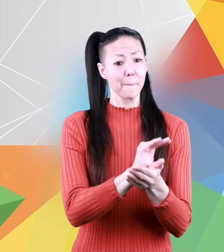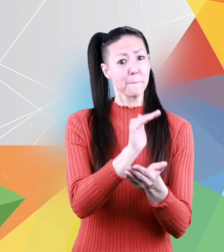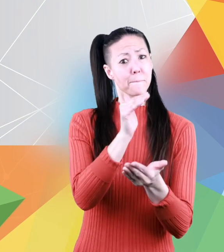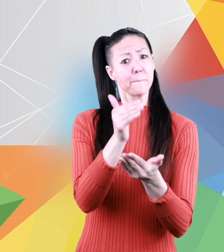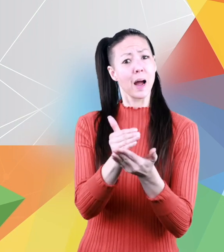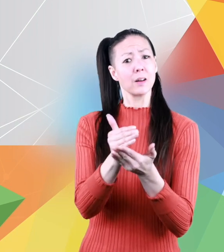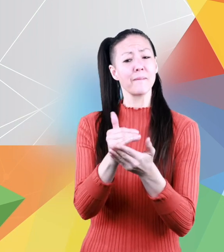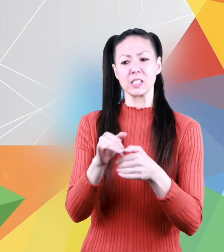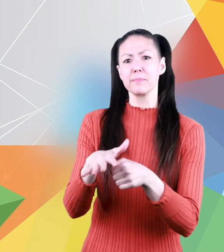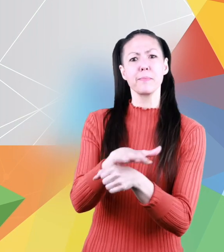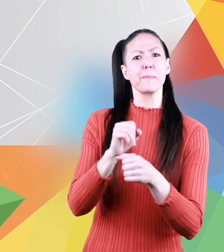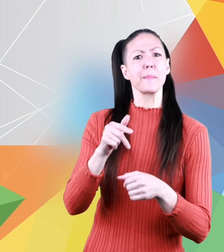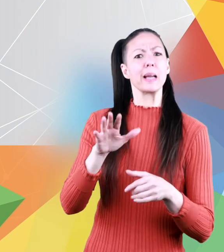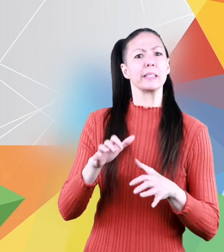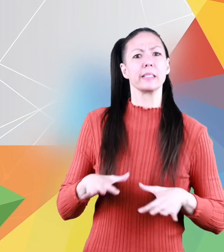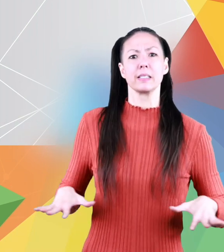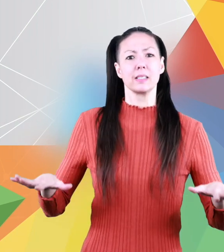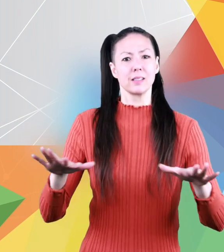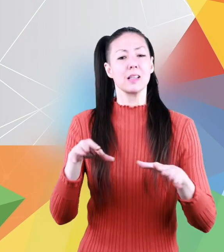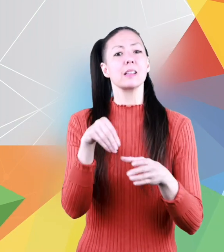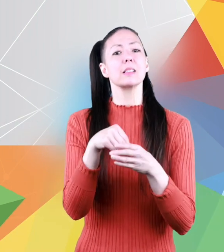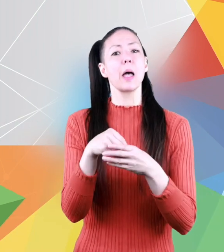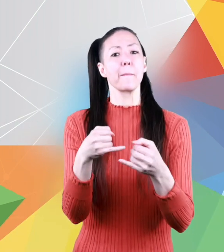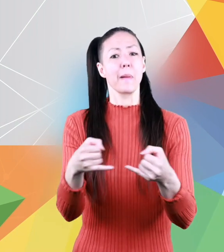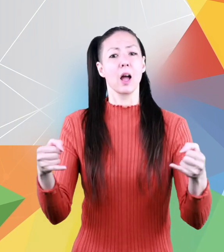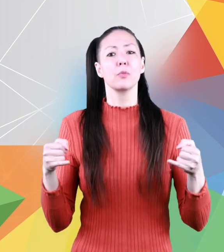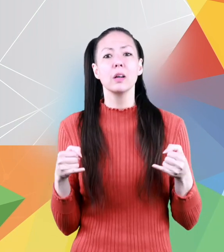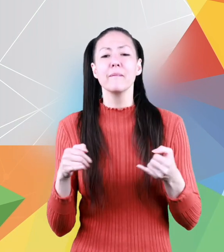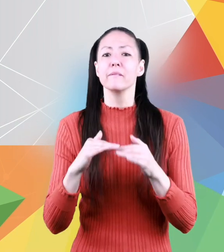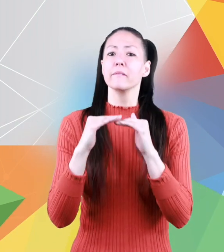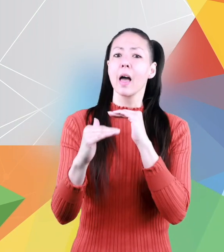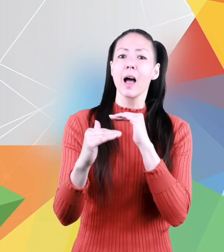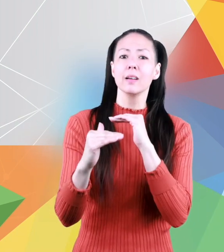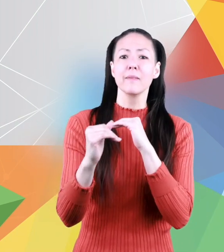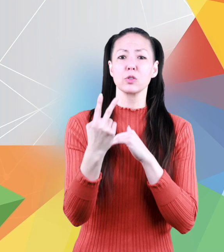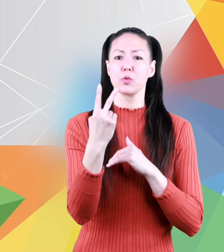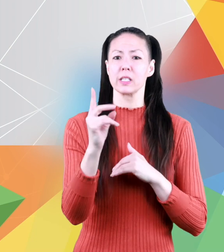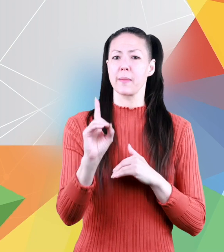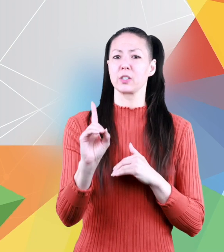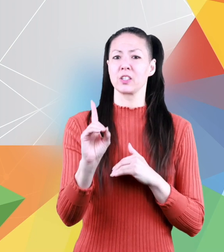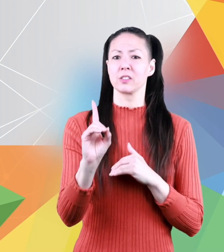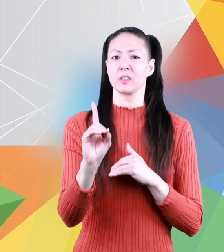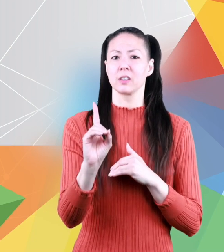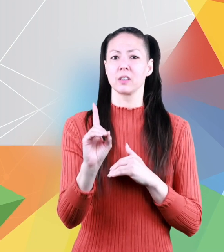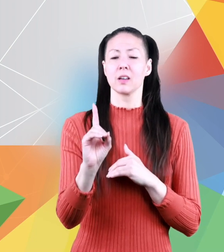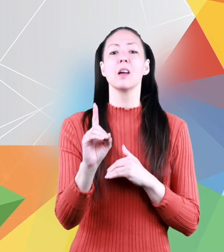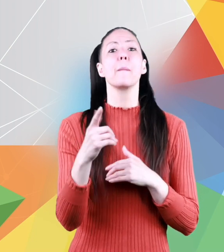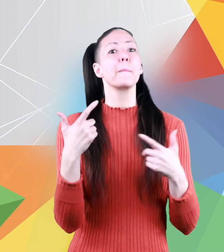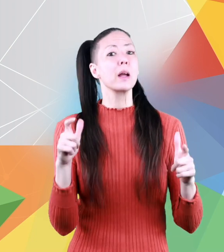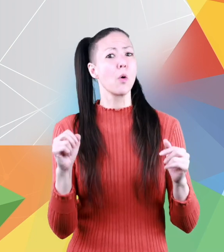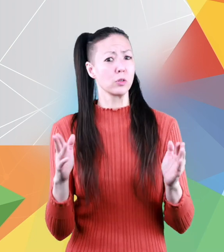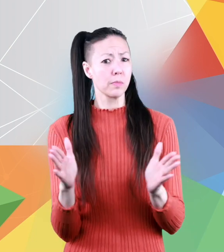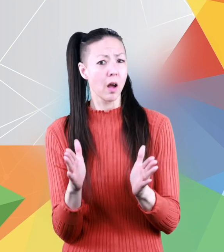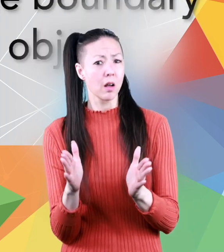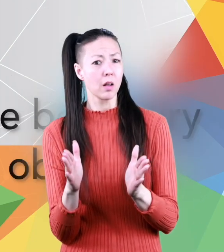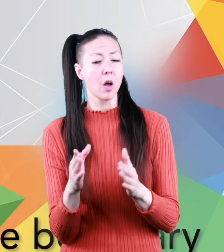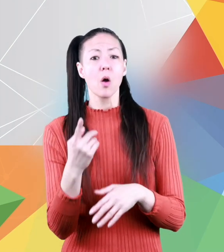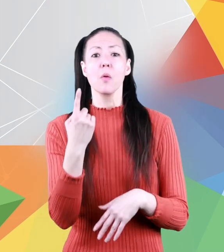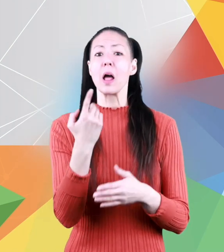is the amount of space inside the boundary of a flat two-dimensional object big or small one thing